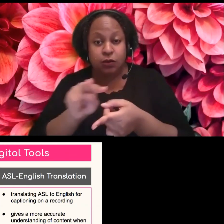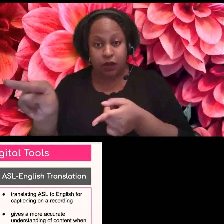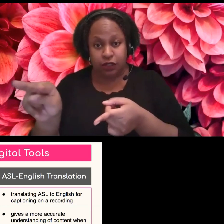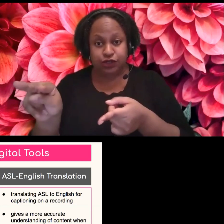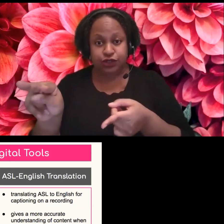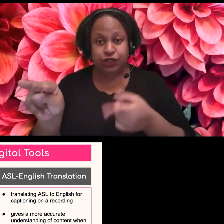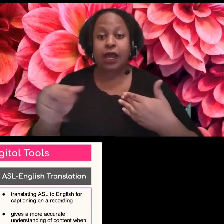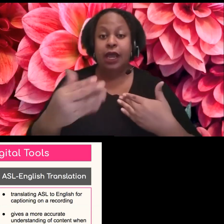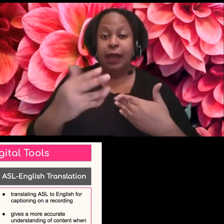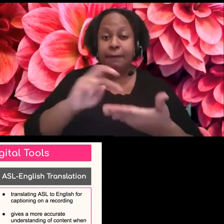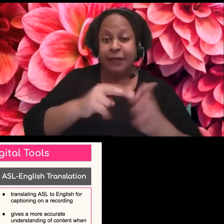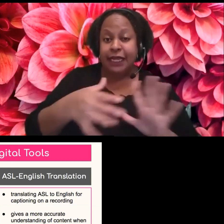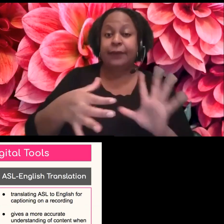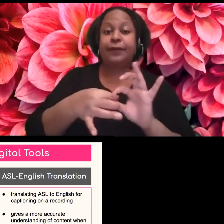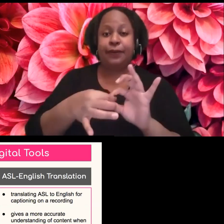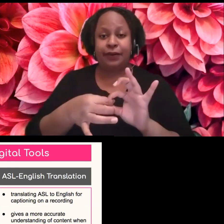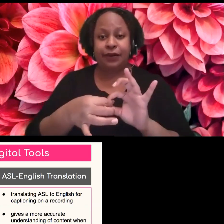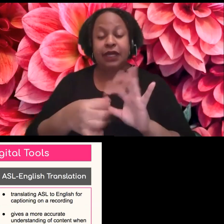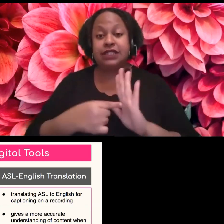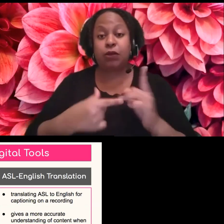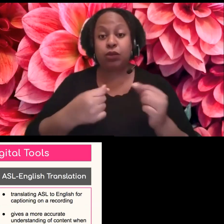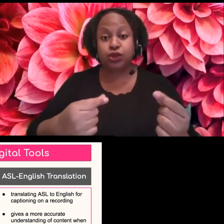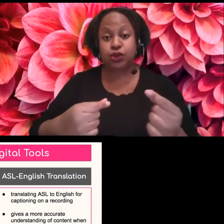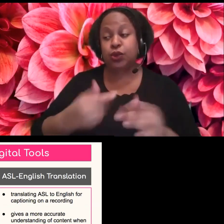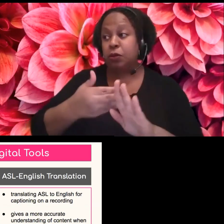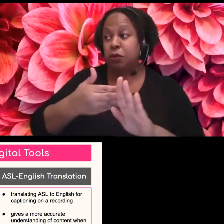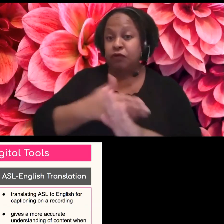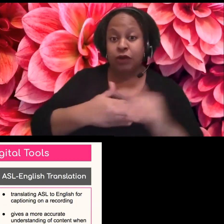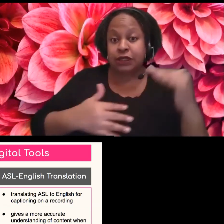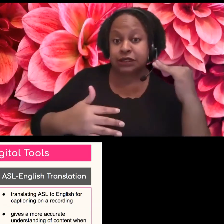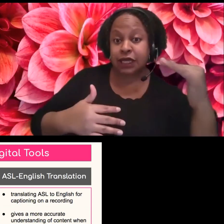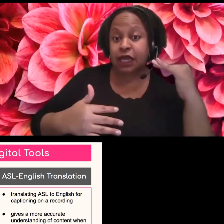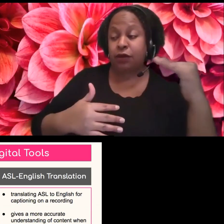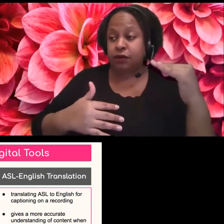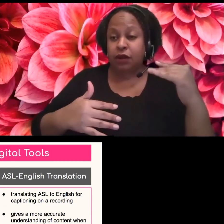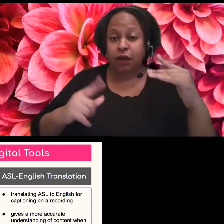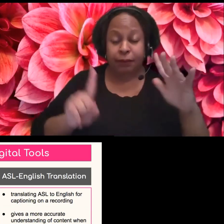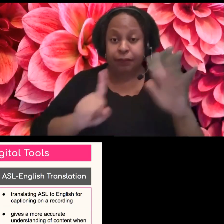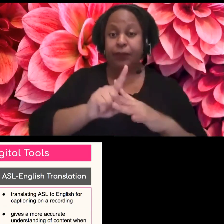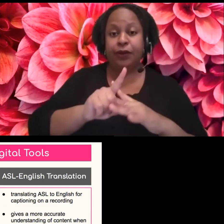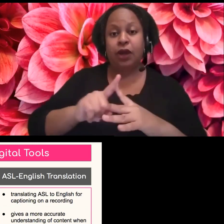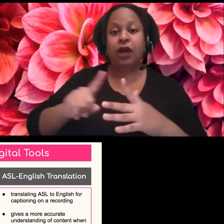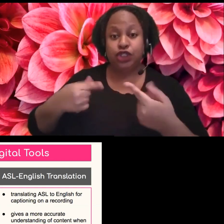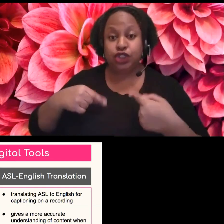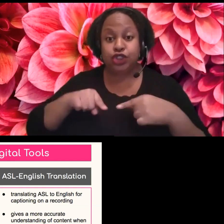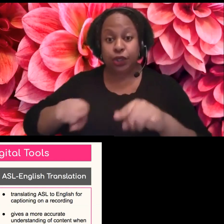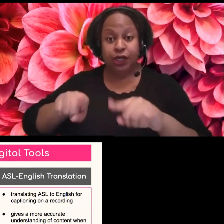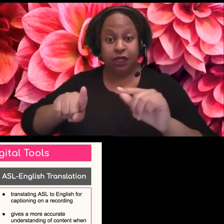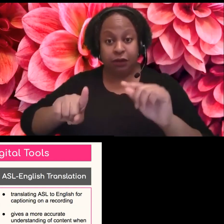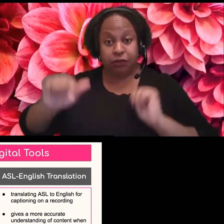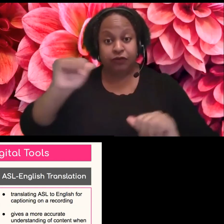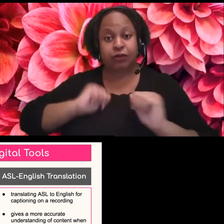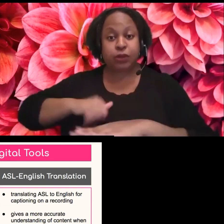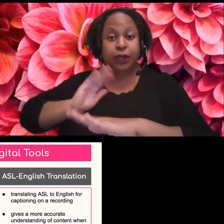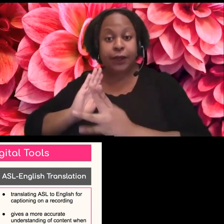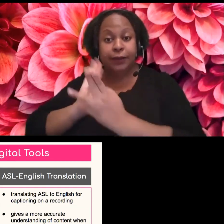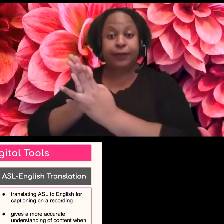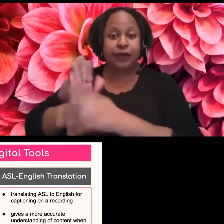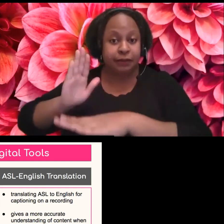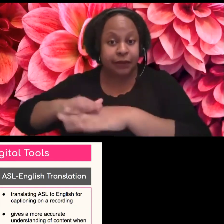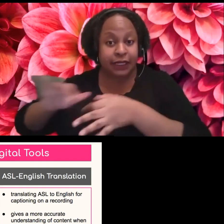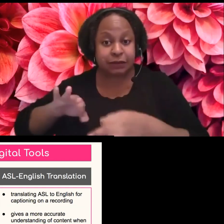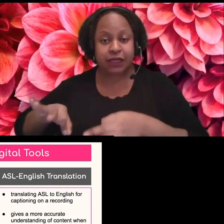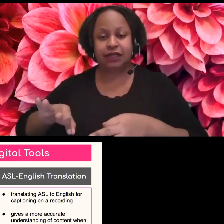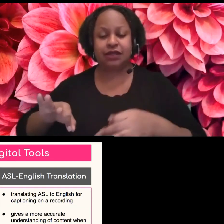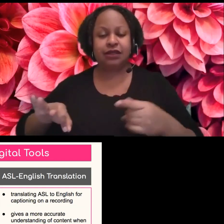it'll warn right before things happens and sound happens as you're going through rather than only at the beginning. It's, it's still something that's in the works. It's